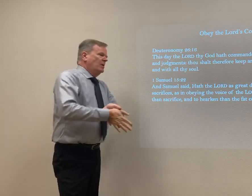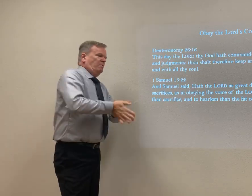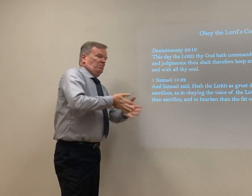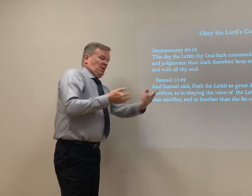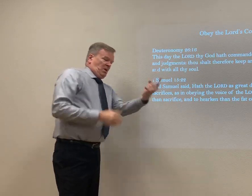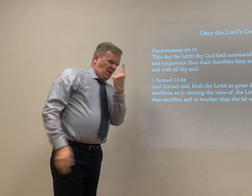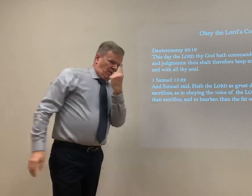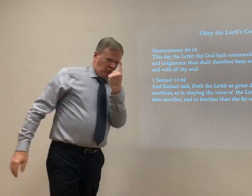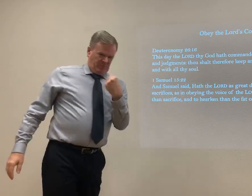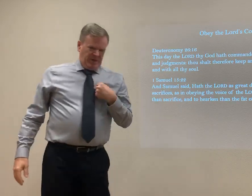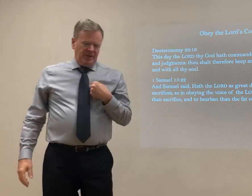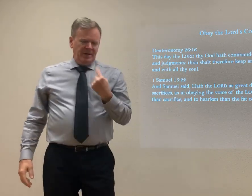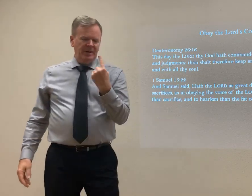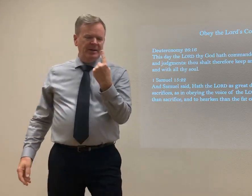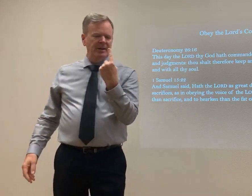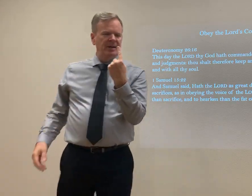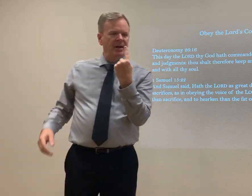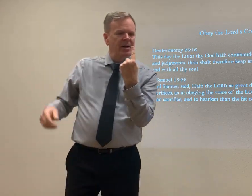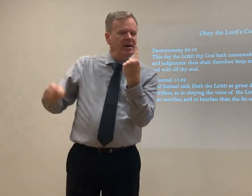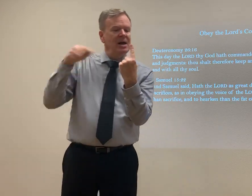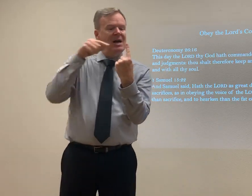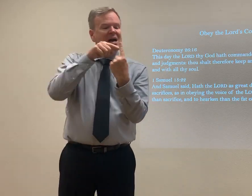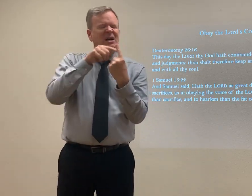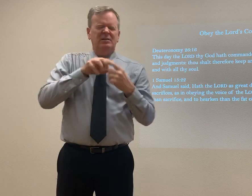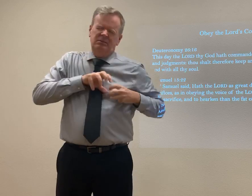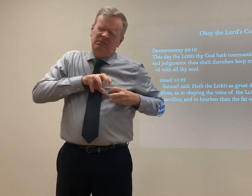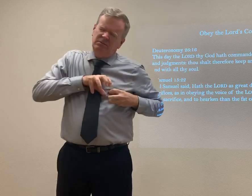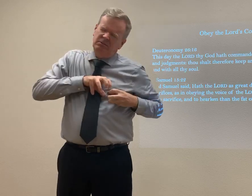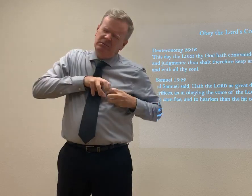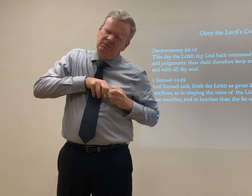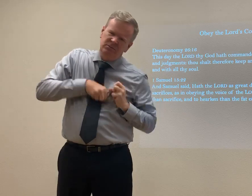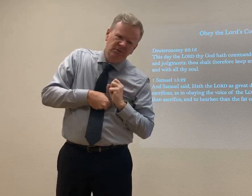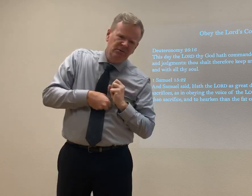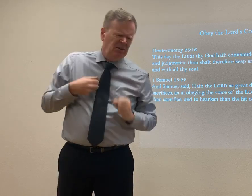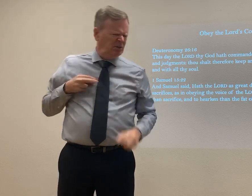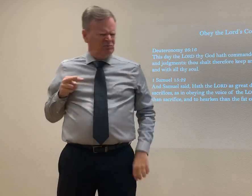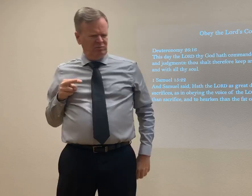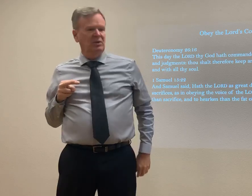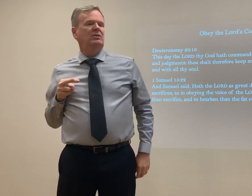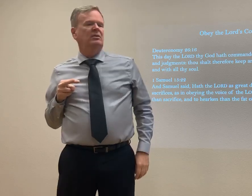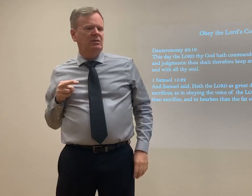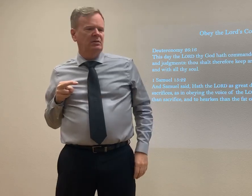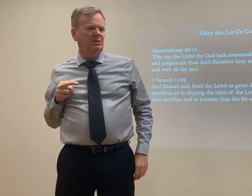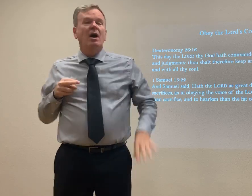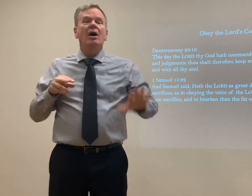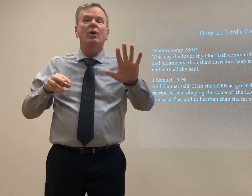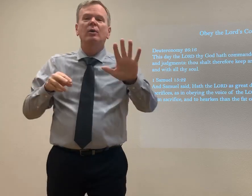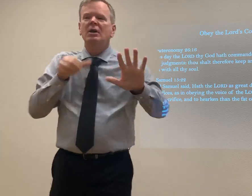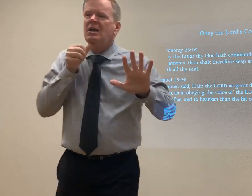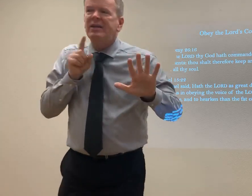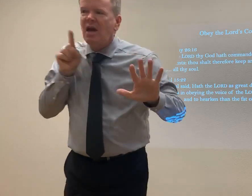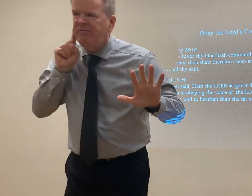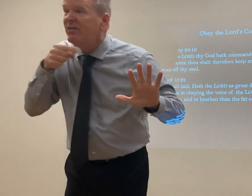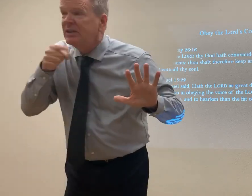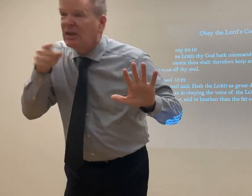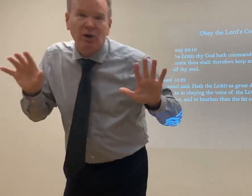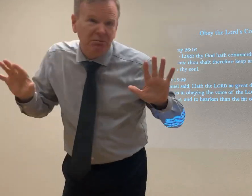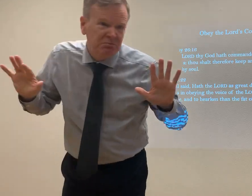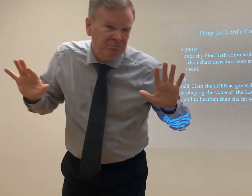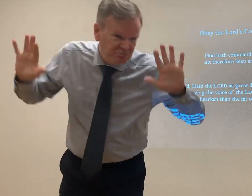isn't. But somebody approached me and this person was grieving. And I was confused and we had a conversation. And this person wasn't deaf. This